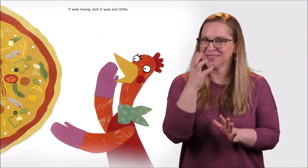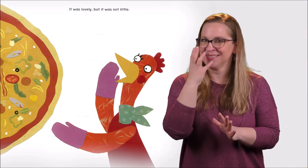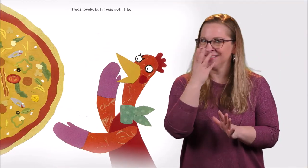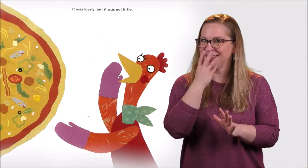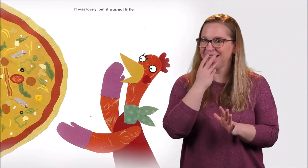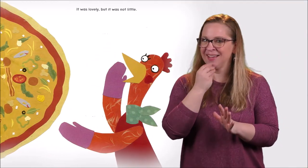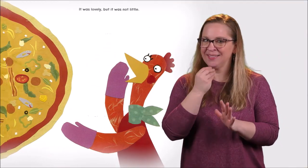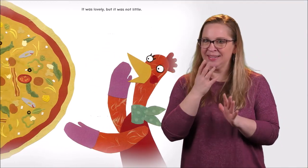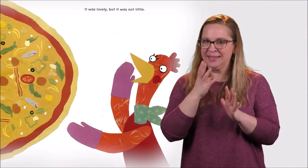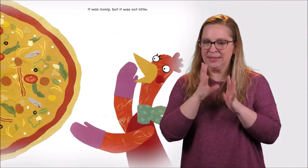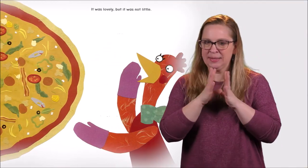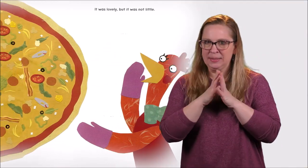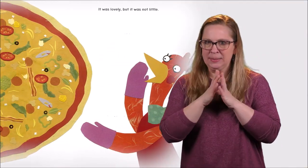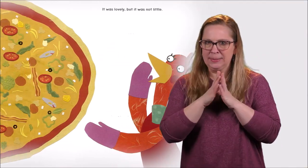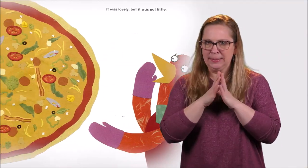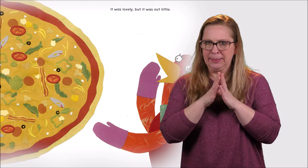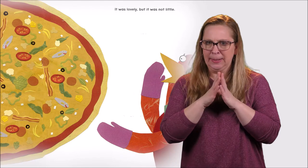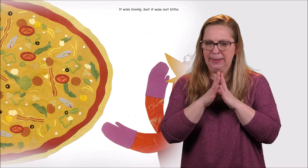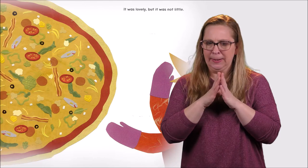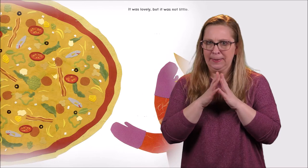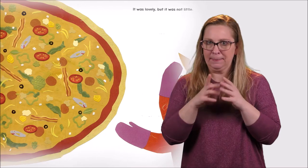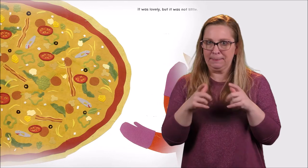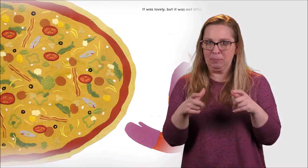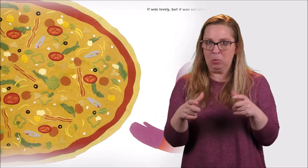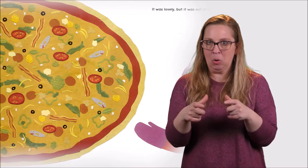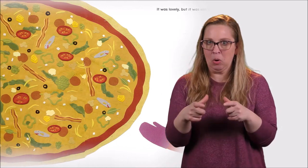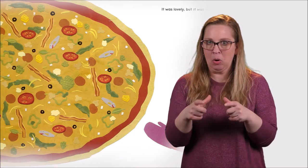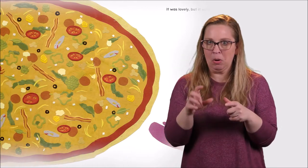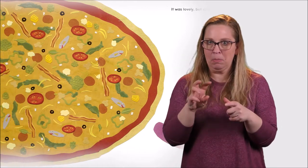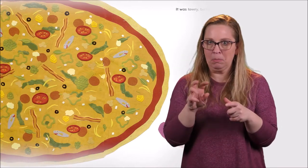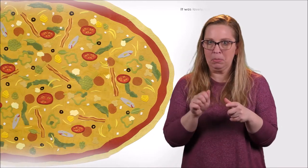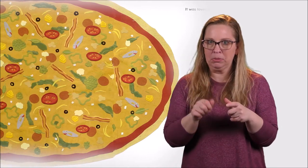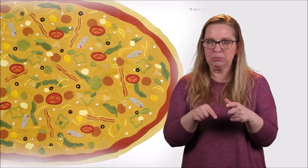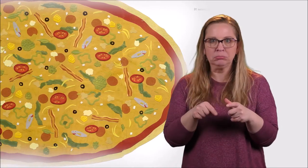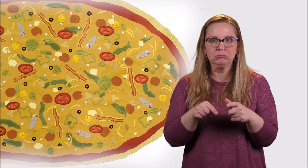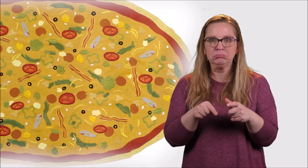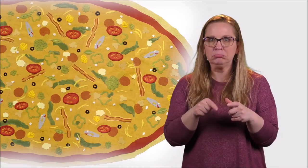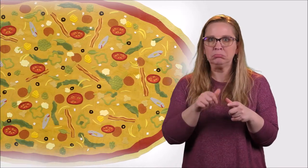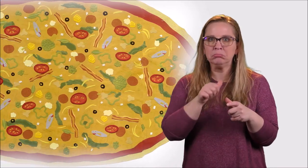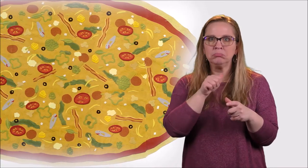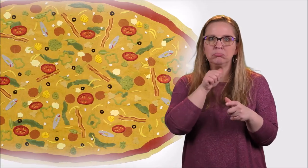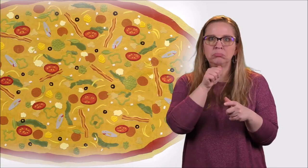It was lovely, but it was not little.